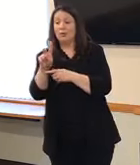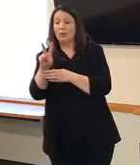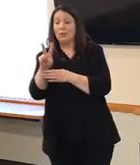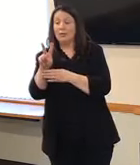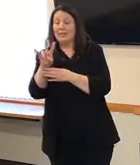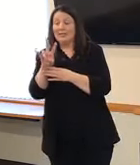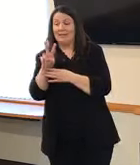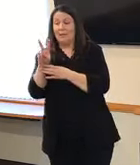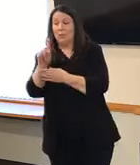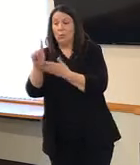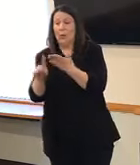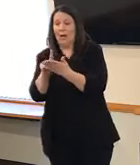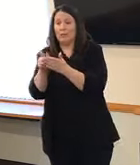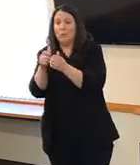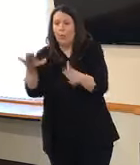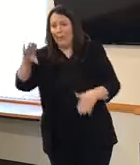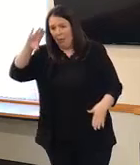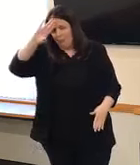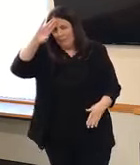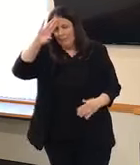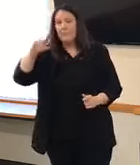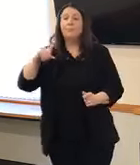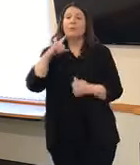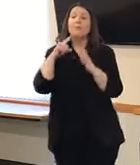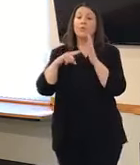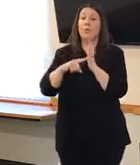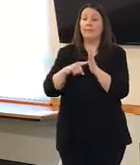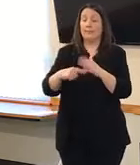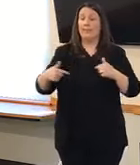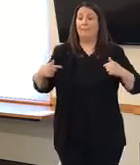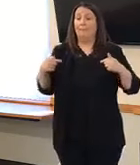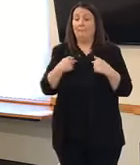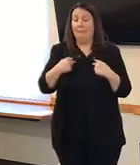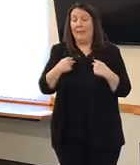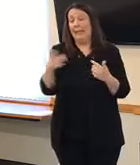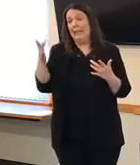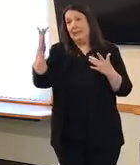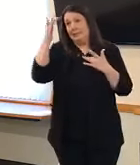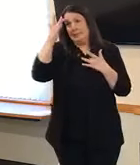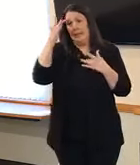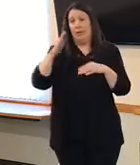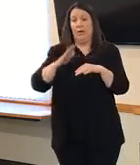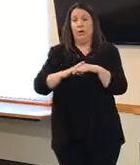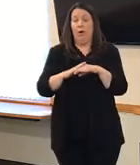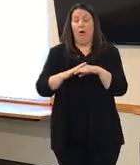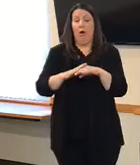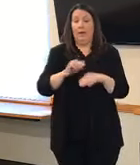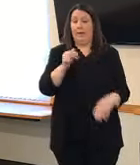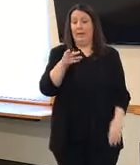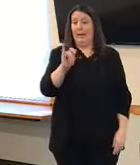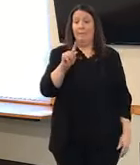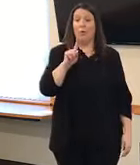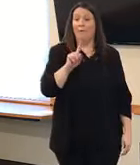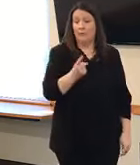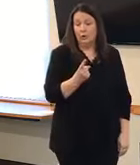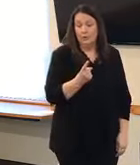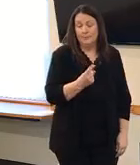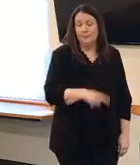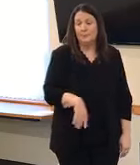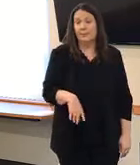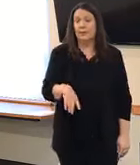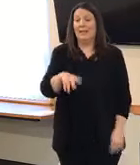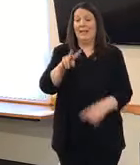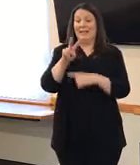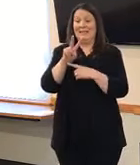but it's the longest time period. So for example, if I developed symptoms on the first and I was on the second, my